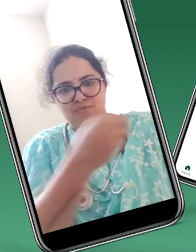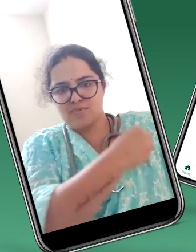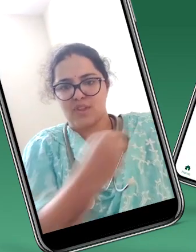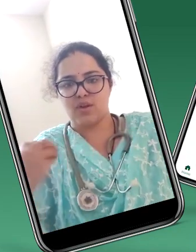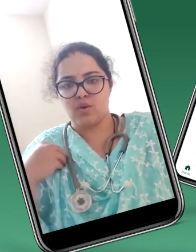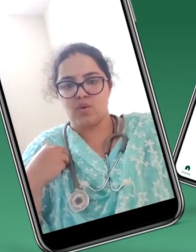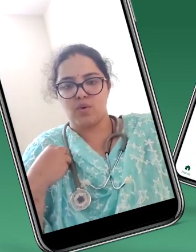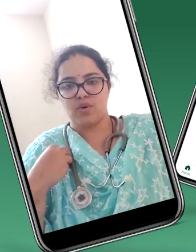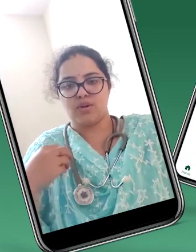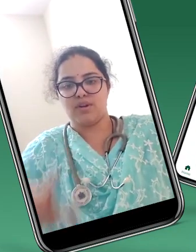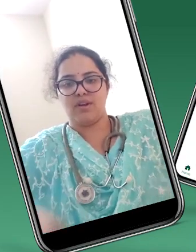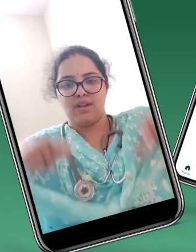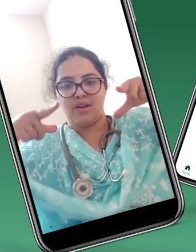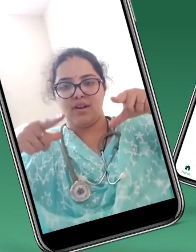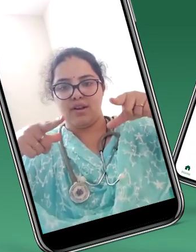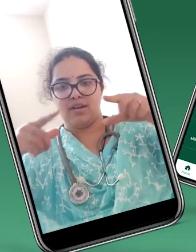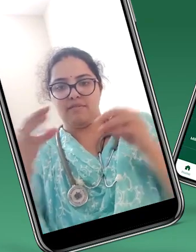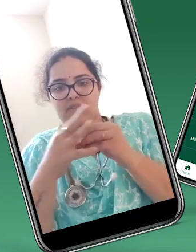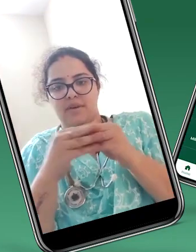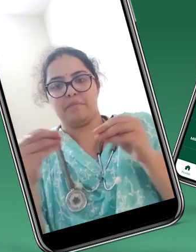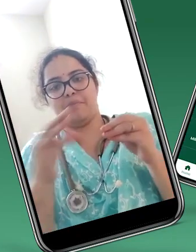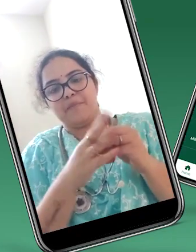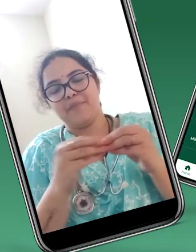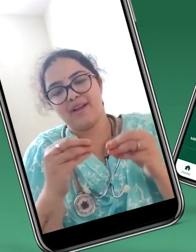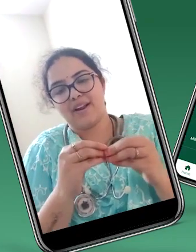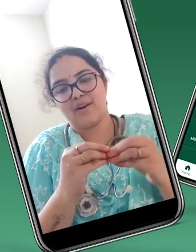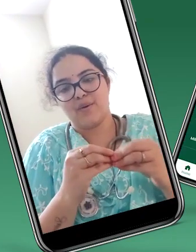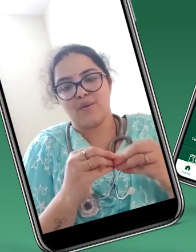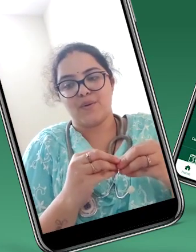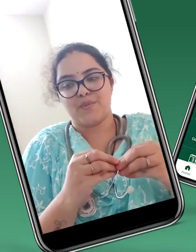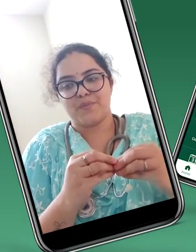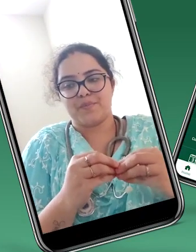I am a doctor living in Bangalore.